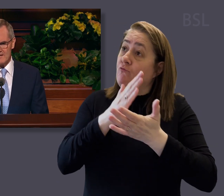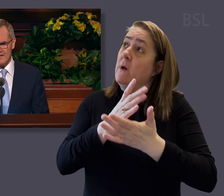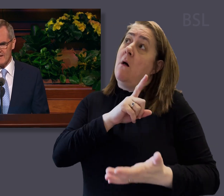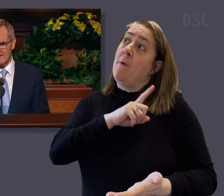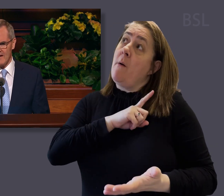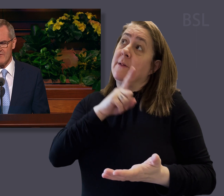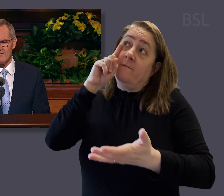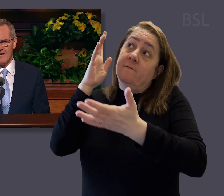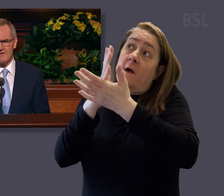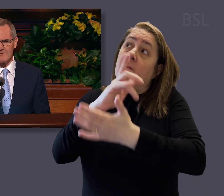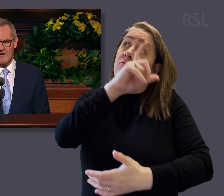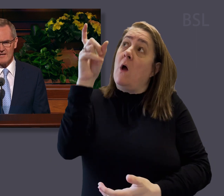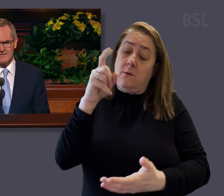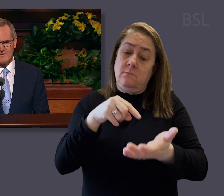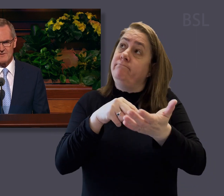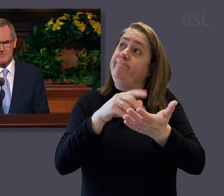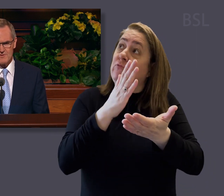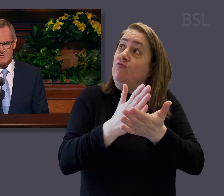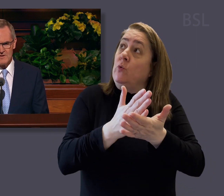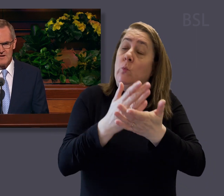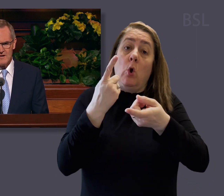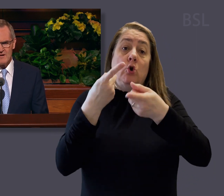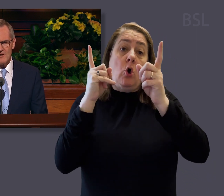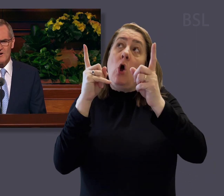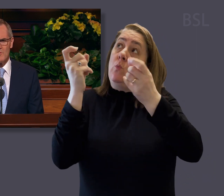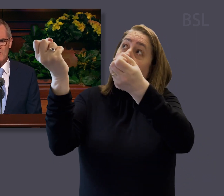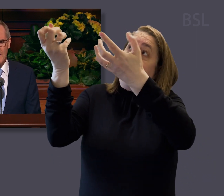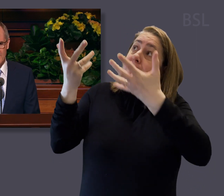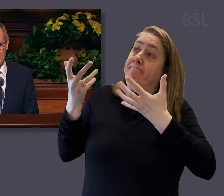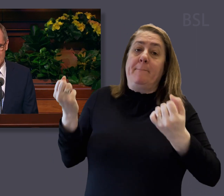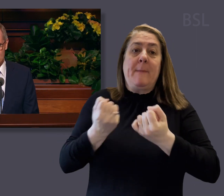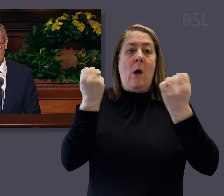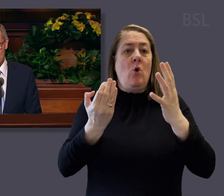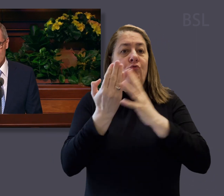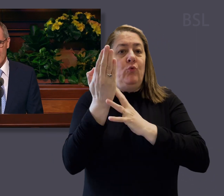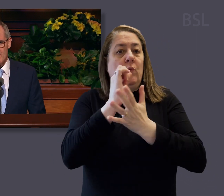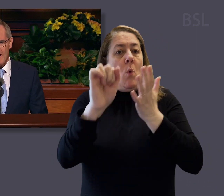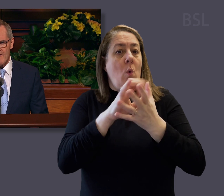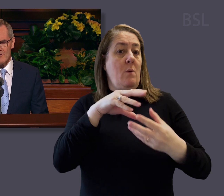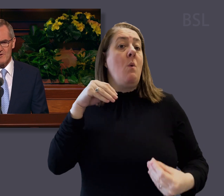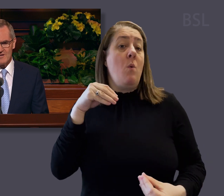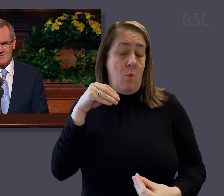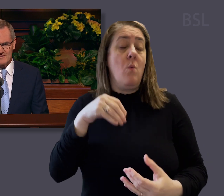intent, having faith in Christ if it is true, God will manifest its truth by the power of the Holy Ghost.